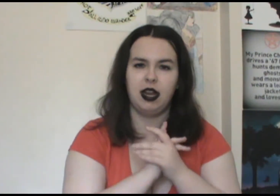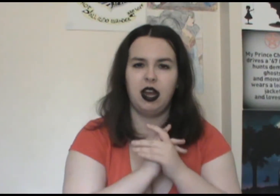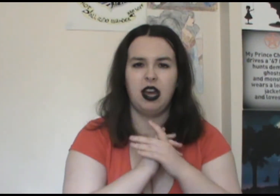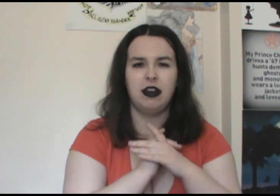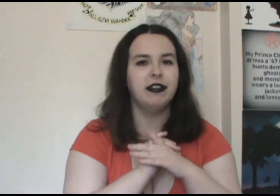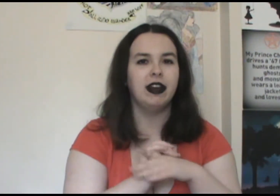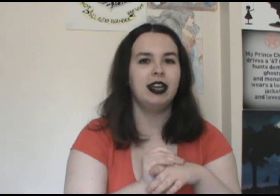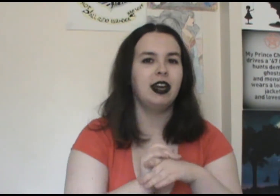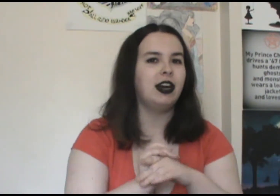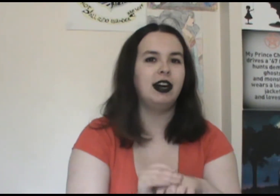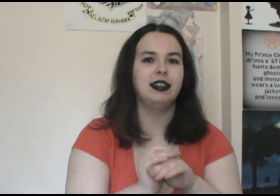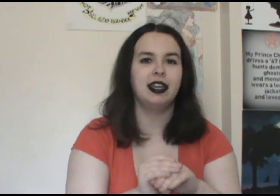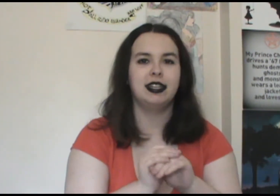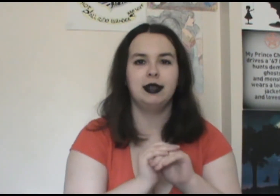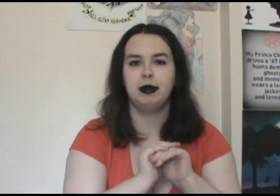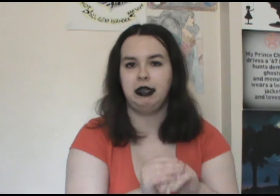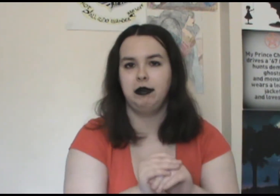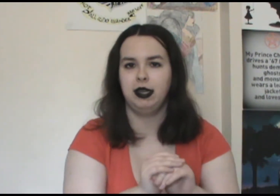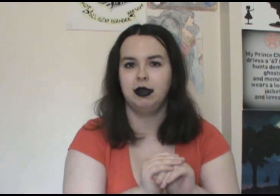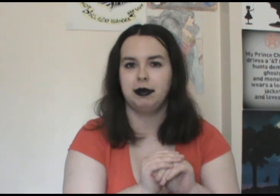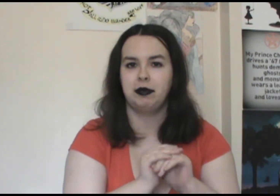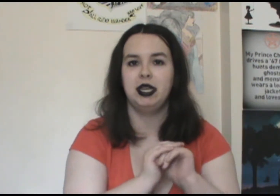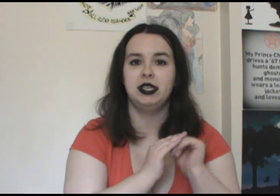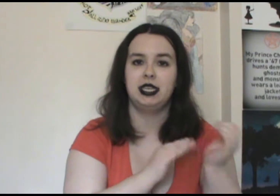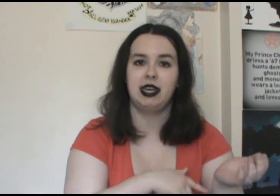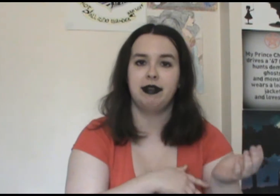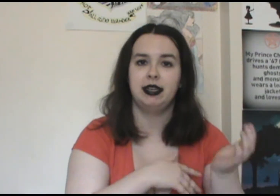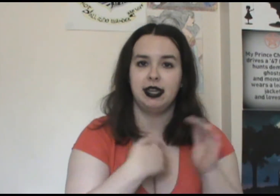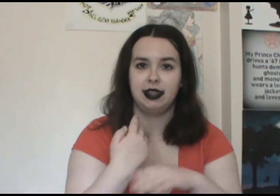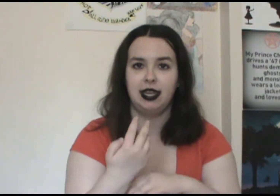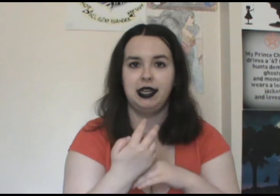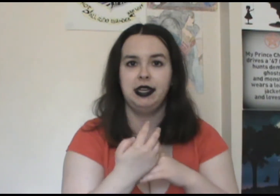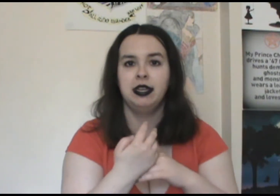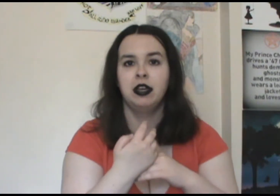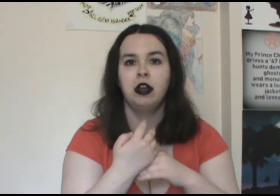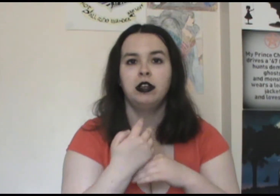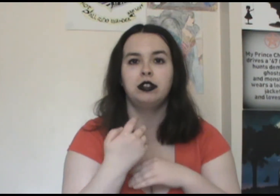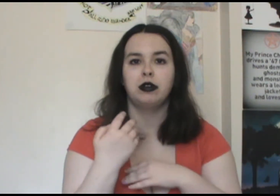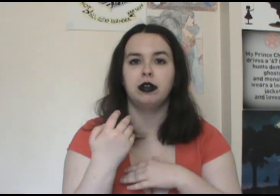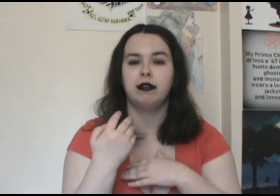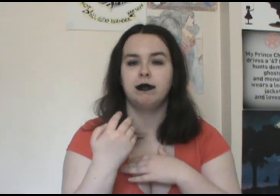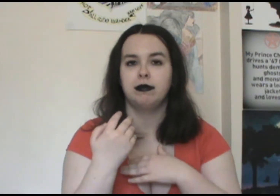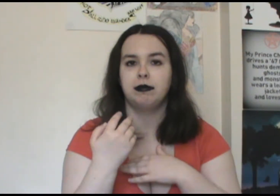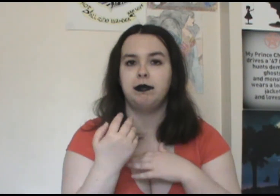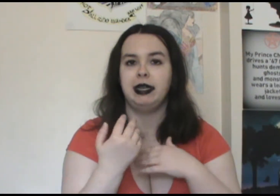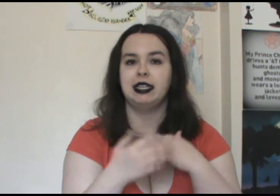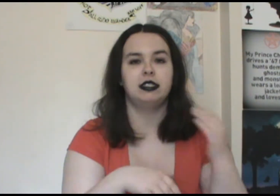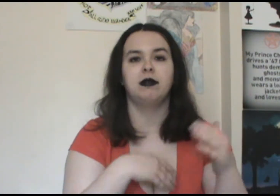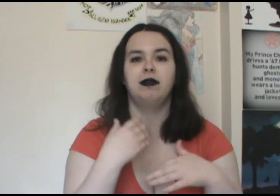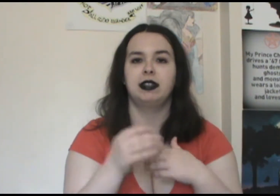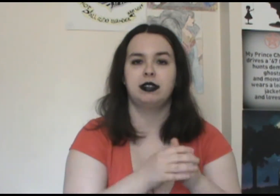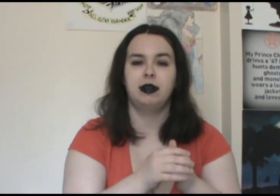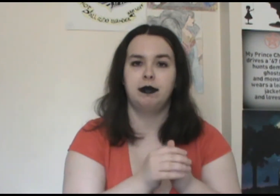a very unlikely reunion between David and Lenny sort of begins to reveal some